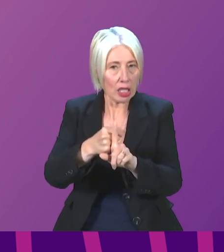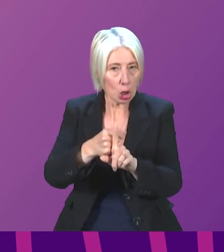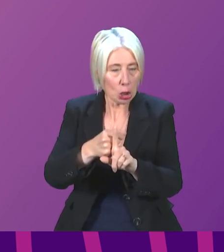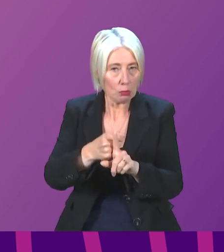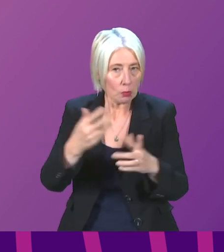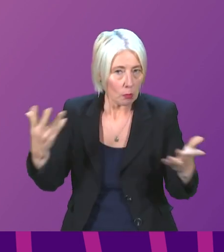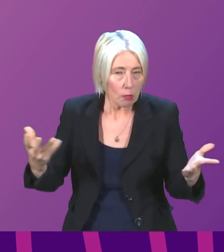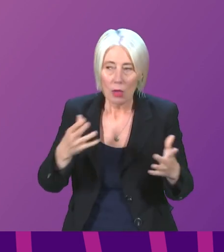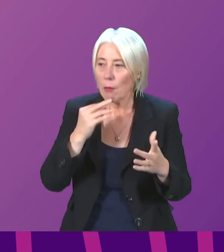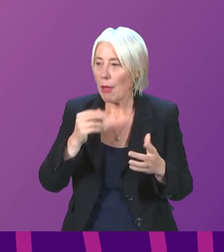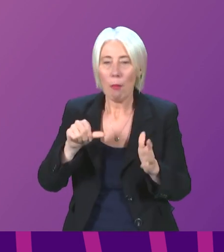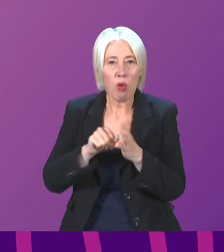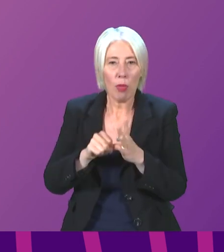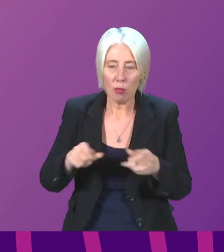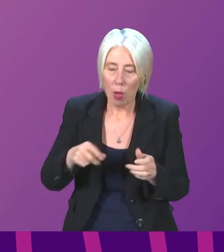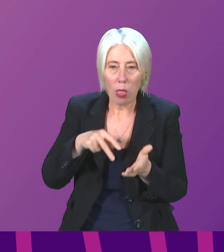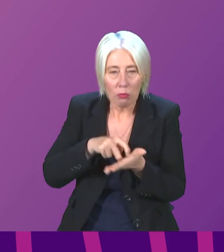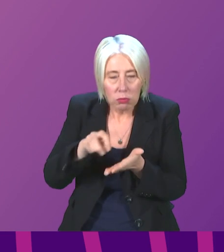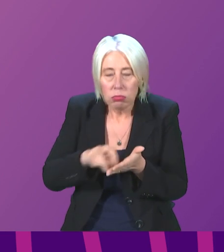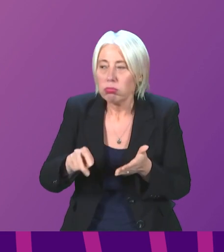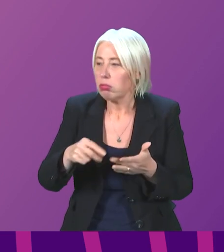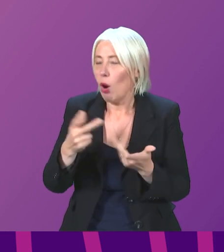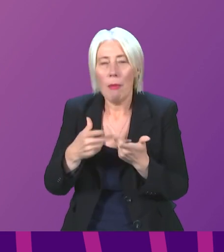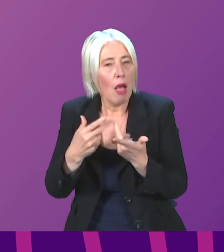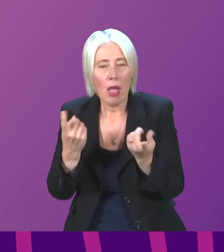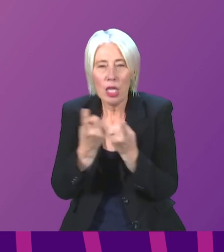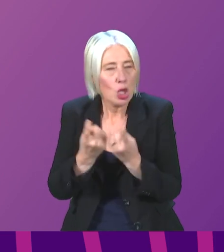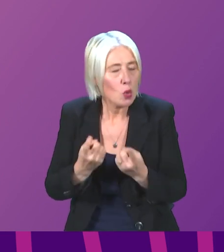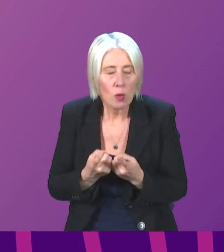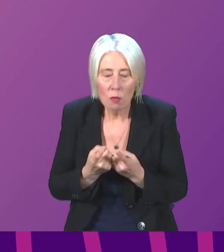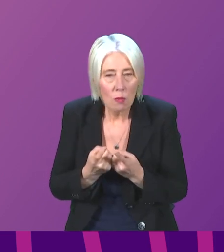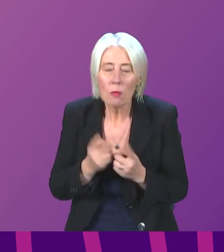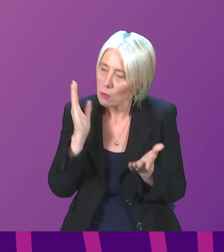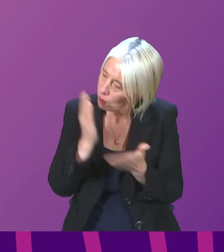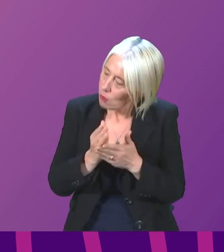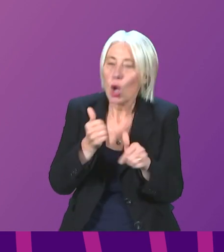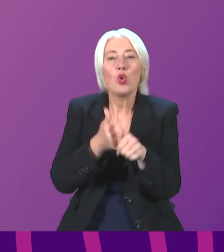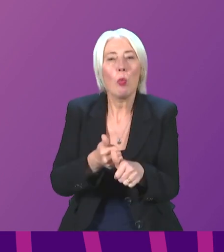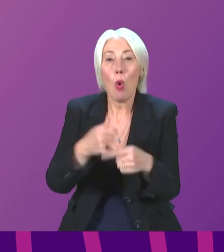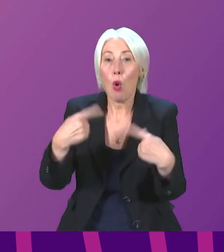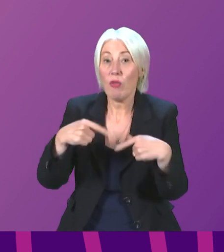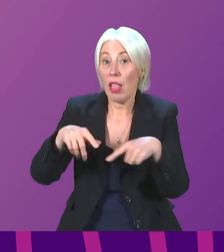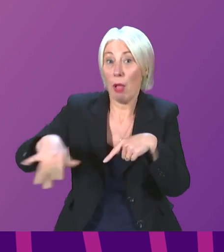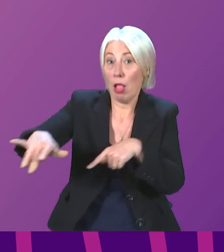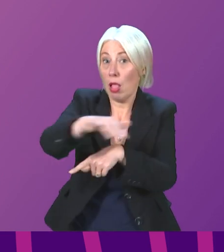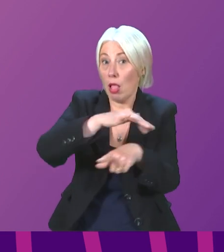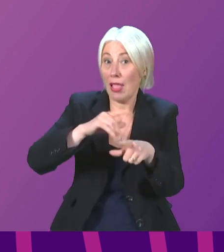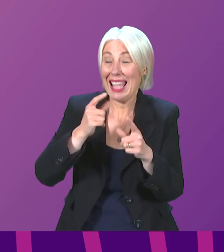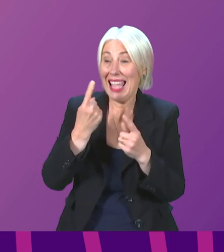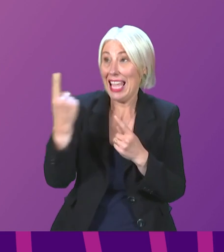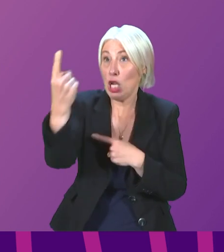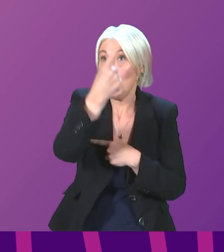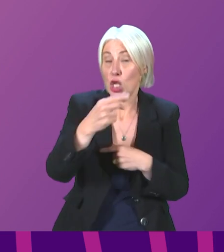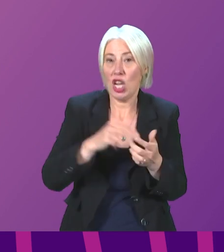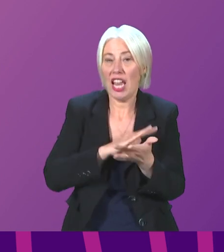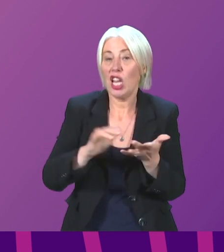for example, mobility issues or indeed other issues, there is support available from each board. You